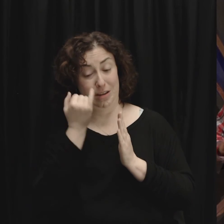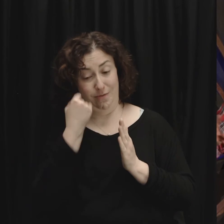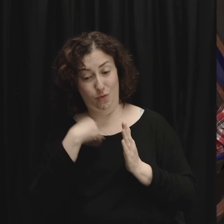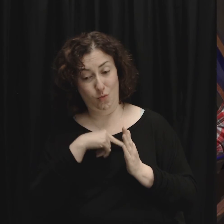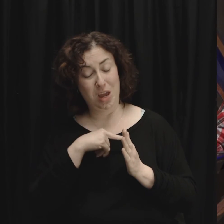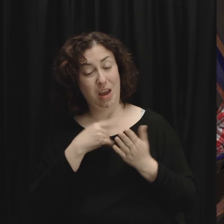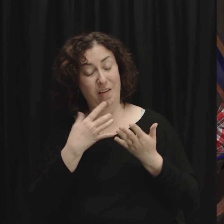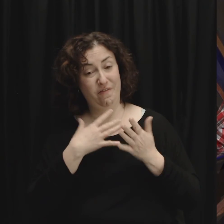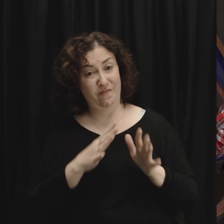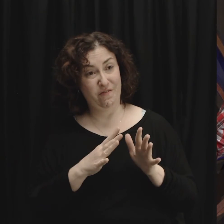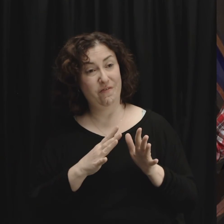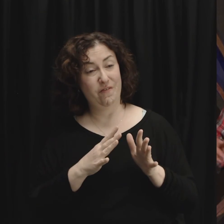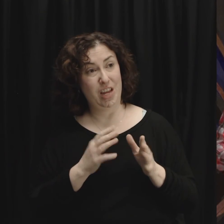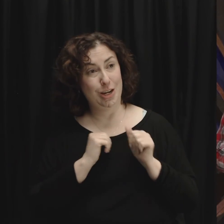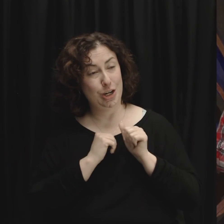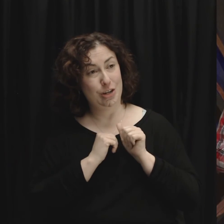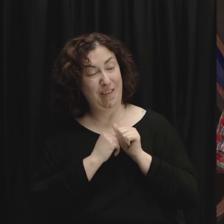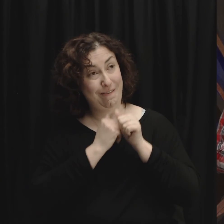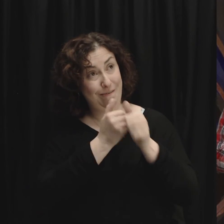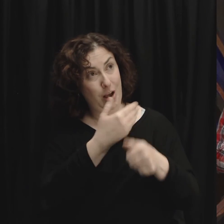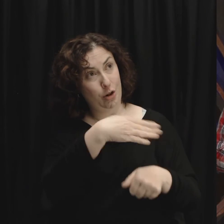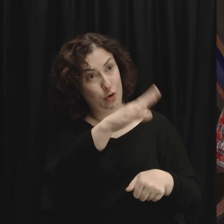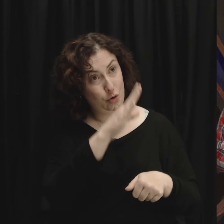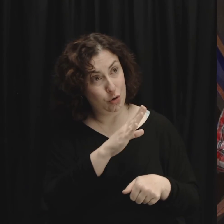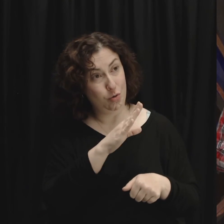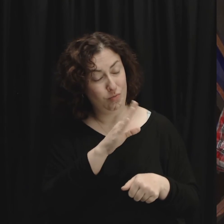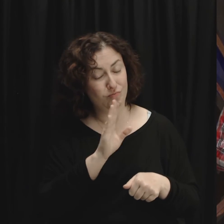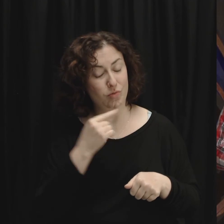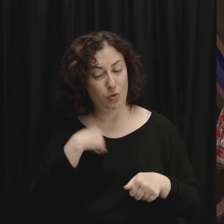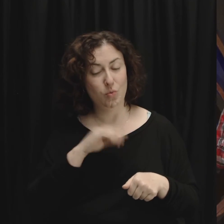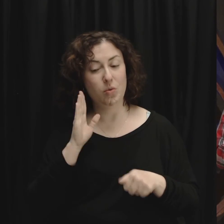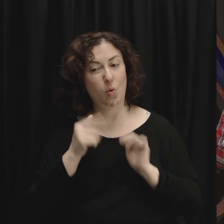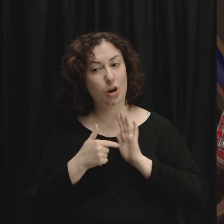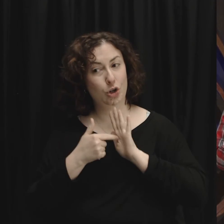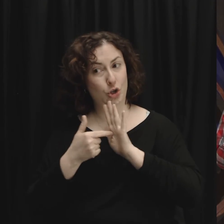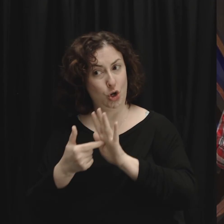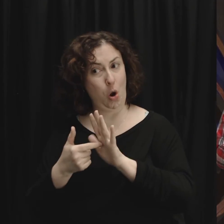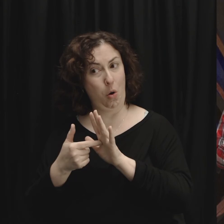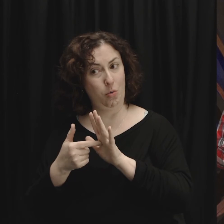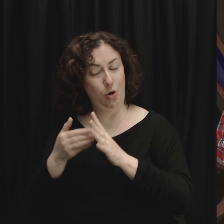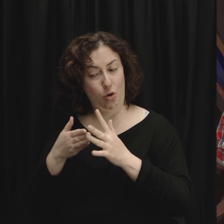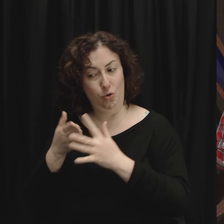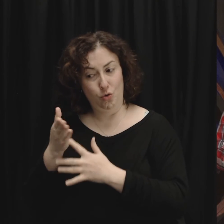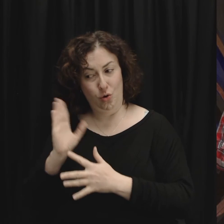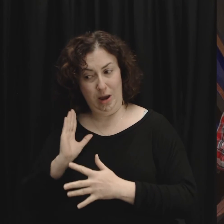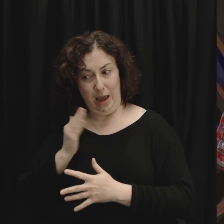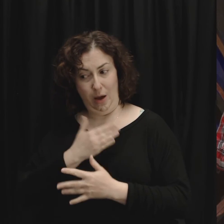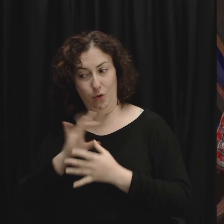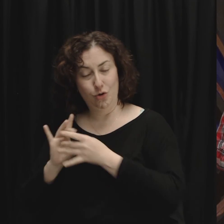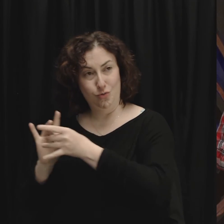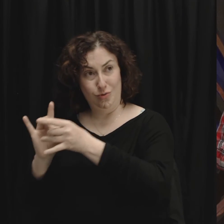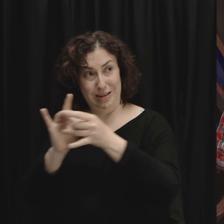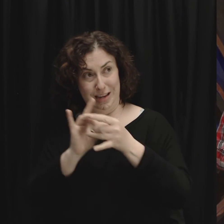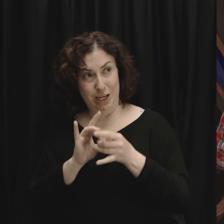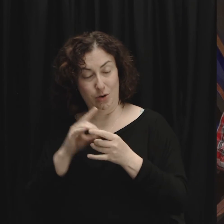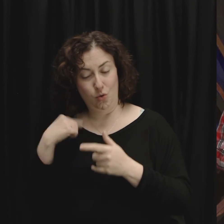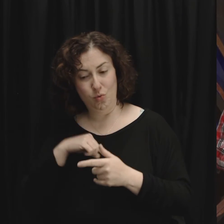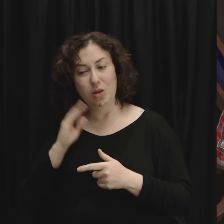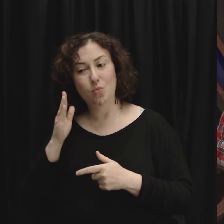be evident in how we do our relationships with other people that we would be men and women with healthy relationships in our lives that